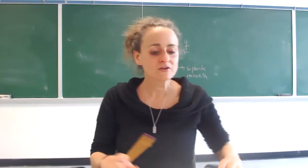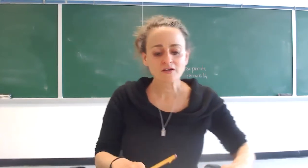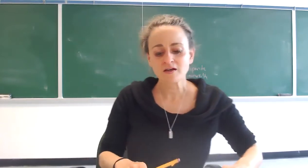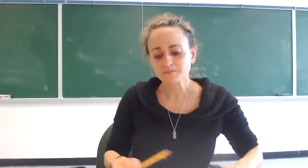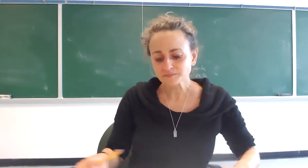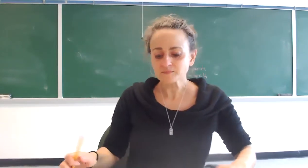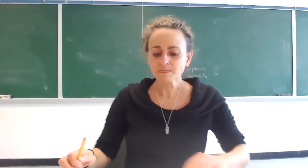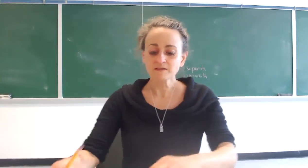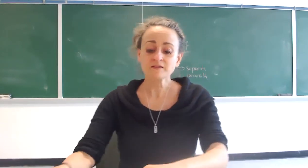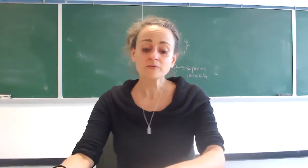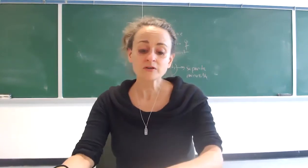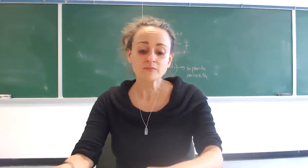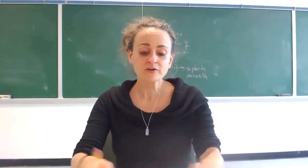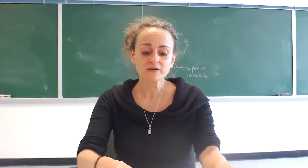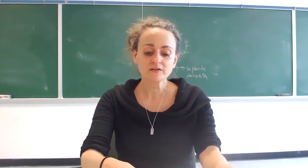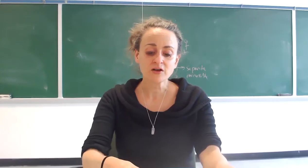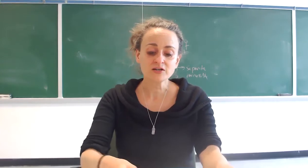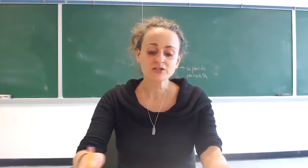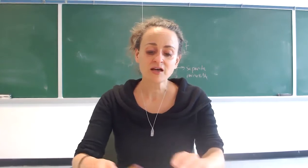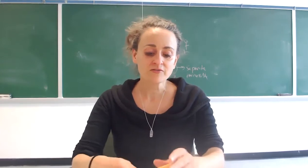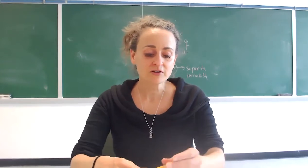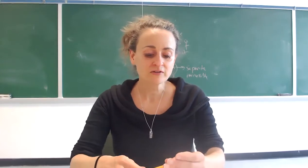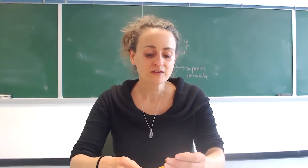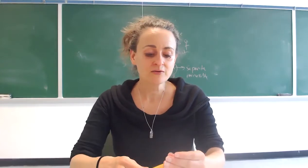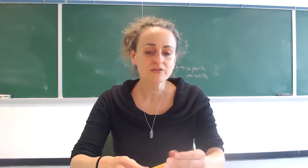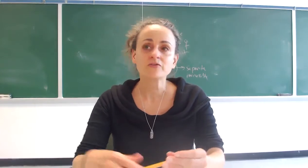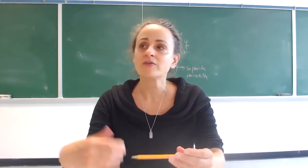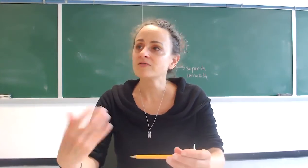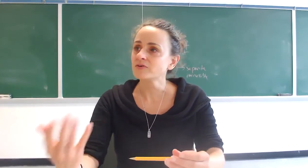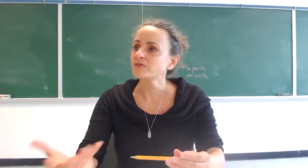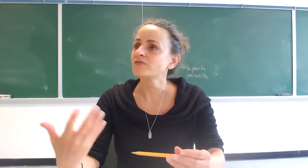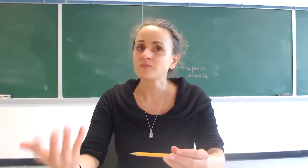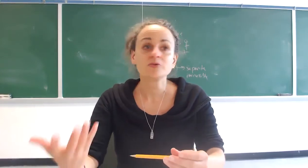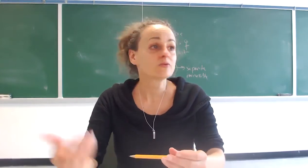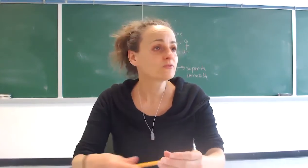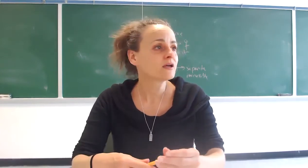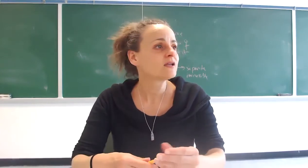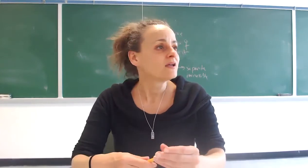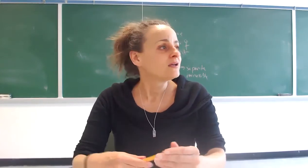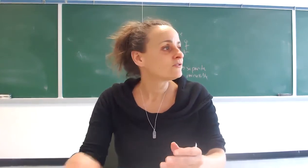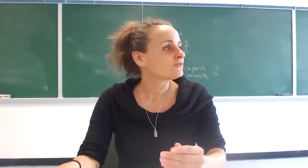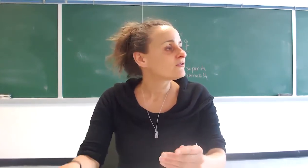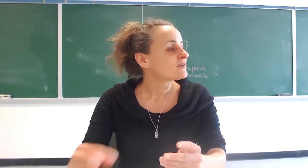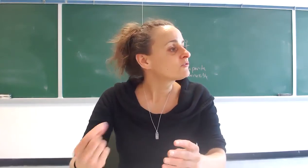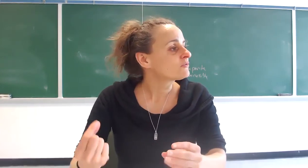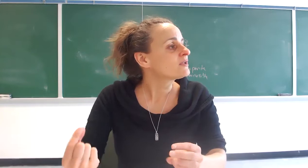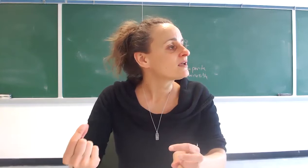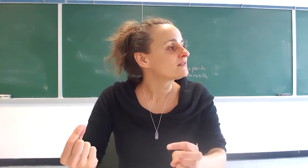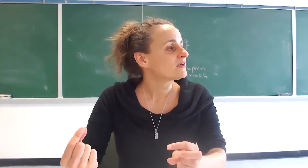um this is a really important knowledge to have when you're dealing with survivors of abuse right to for them to realize that